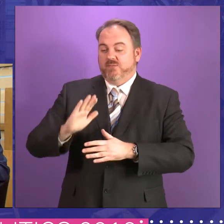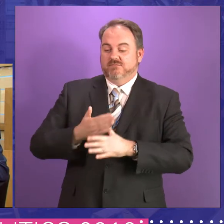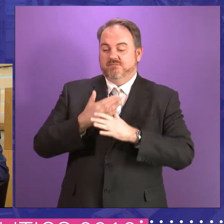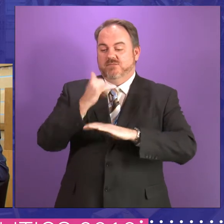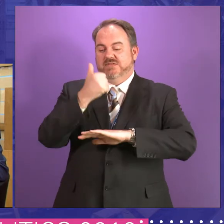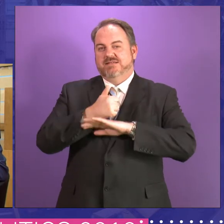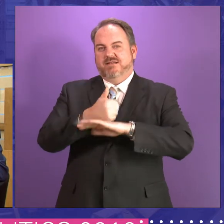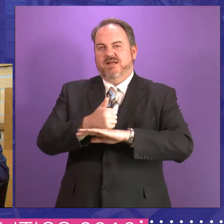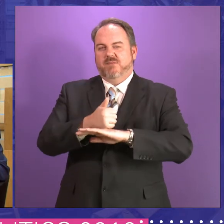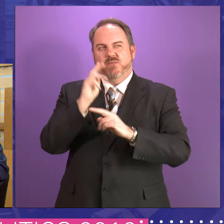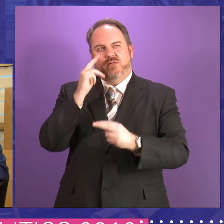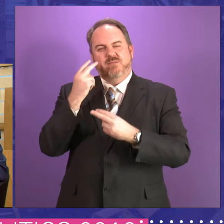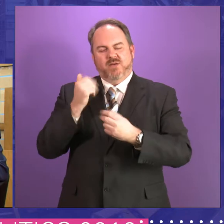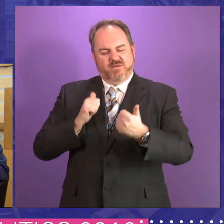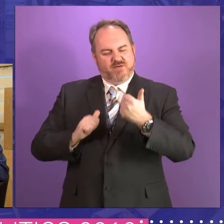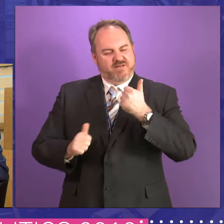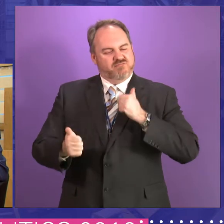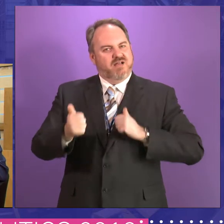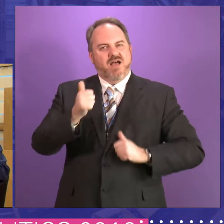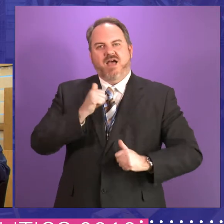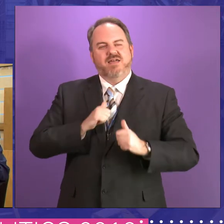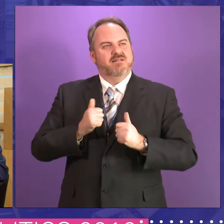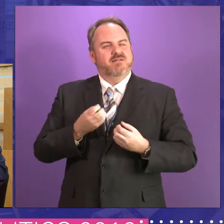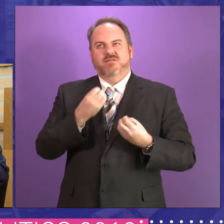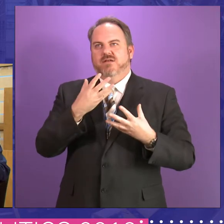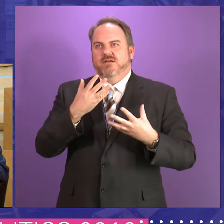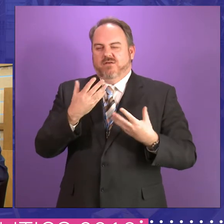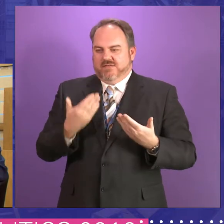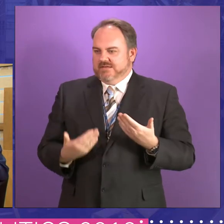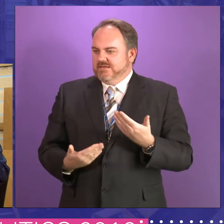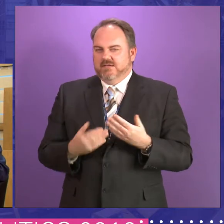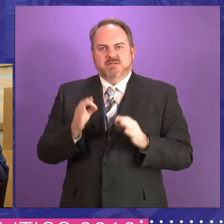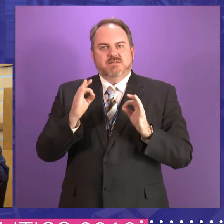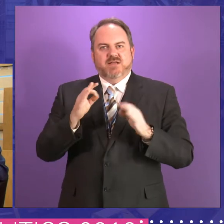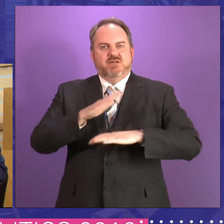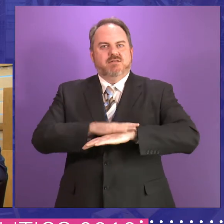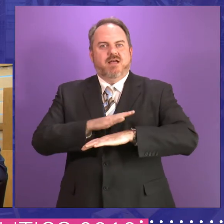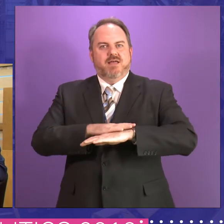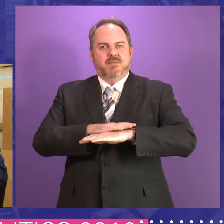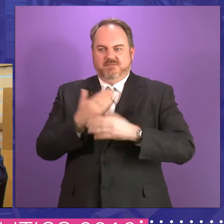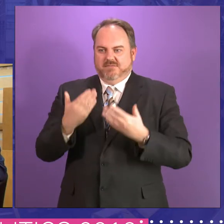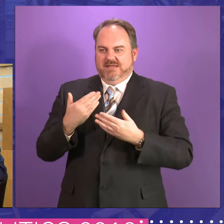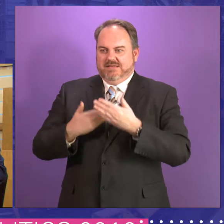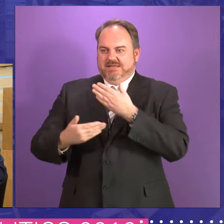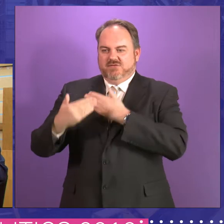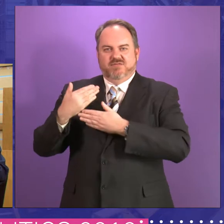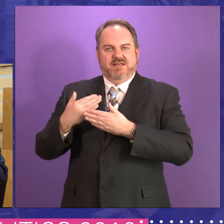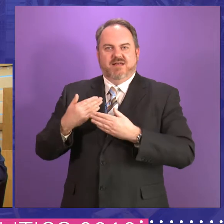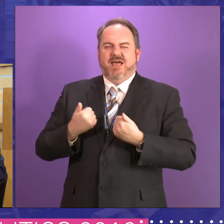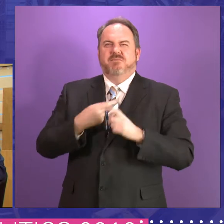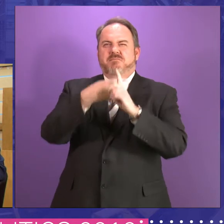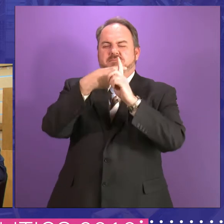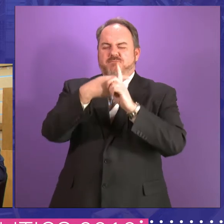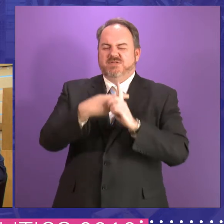there was a great sense of pride, great sense of occasion, great sense of history, great sense of excitement, enthusiasm, whatever good emotion you wanted to describe,